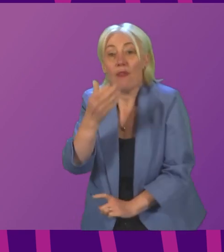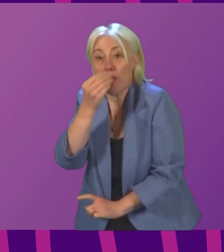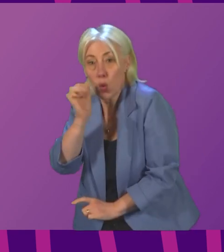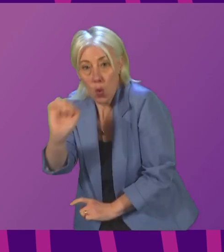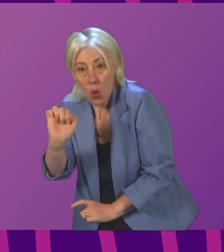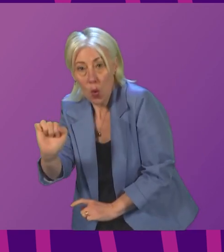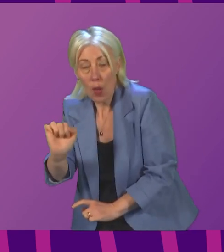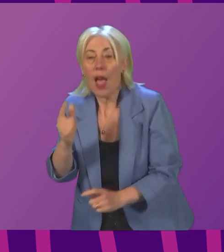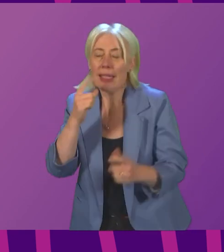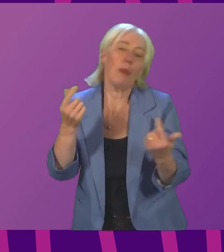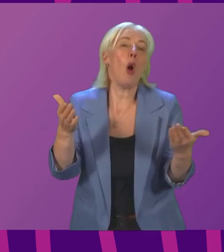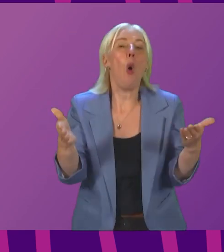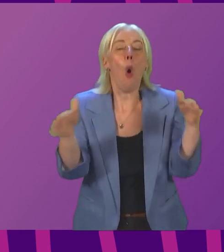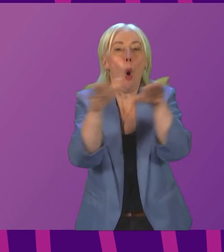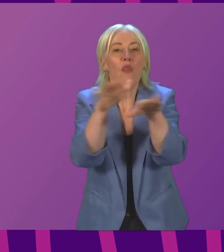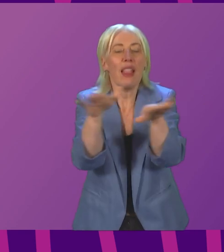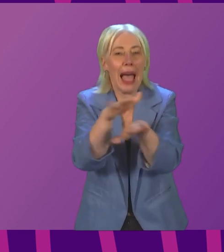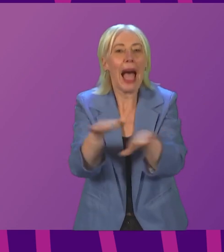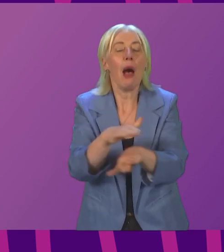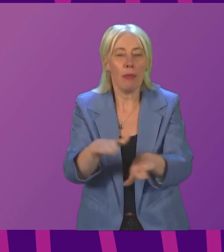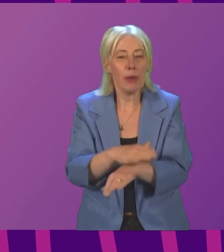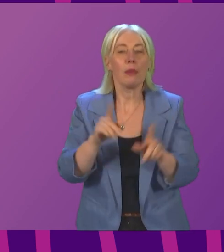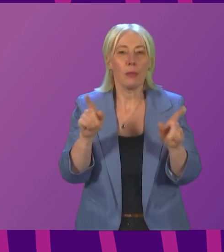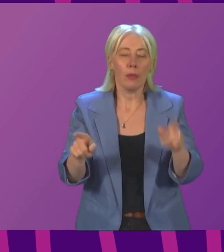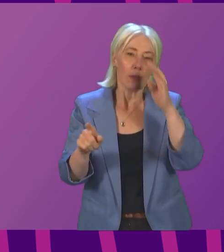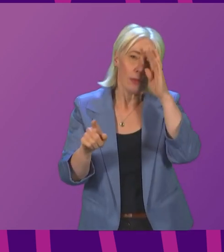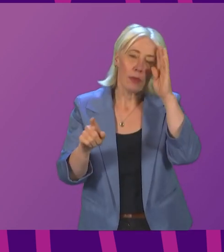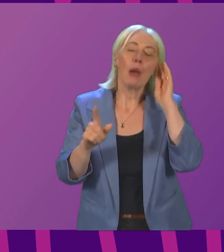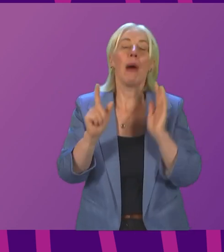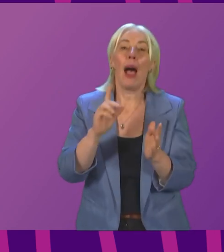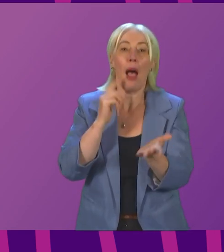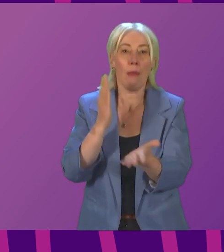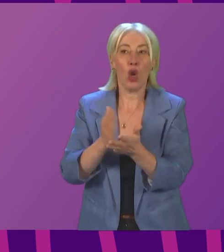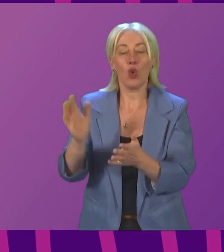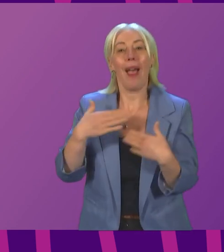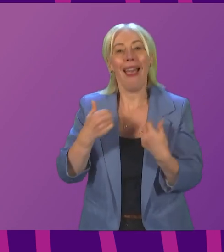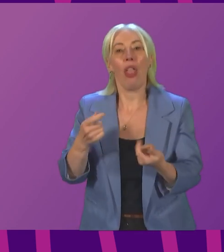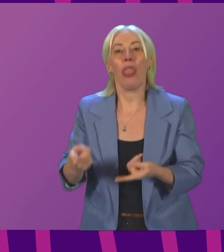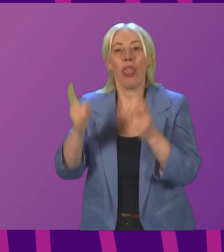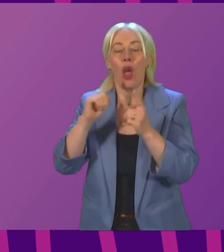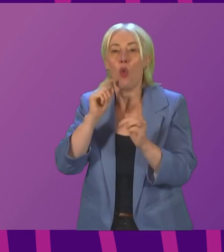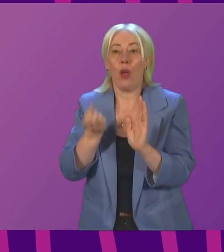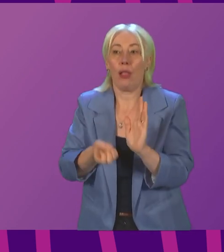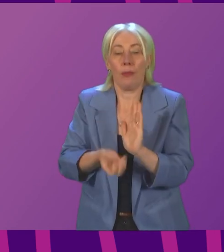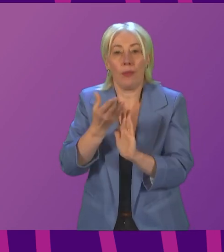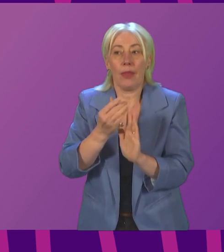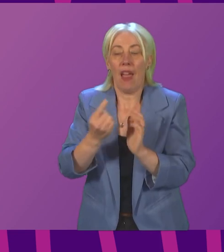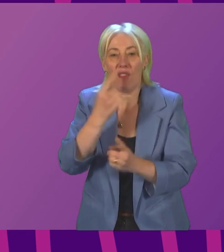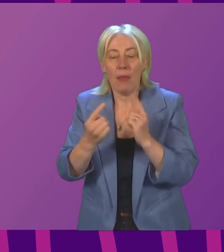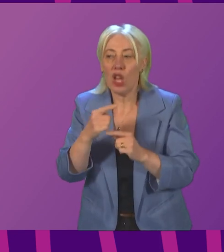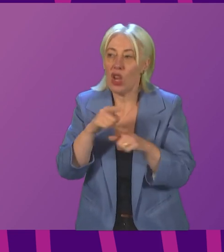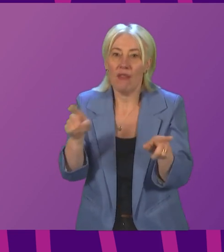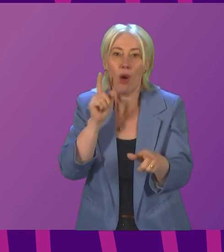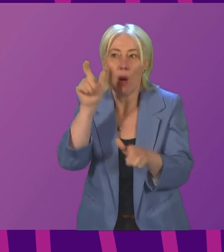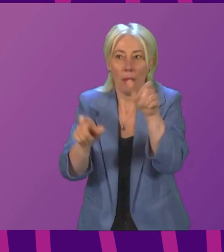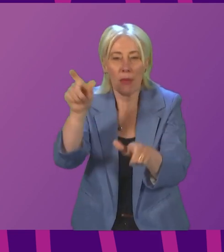a significant overlap between the two categories of eligibility. I will make sure that the Health Secretary provides some information for the benefit of constituents about